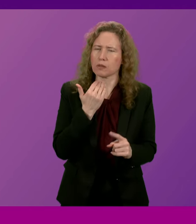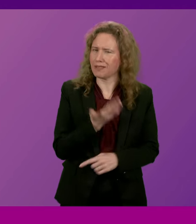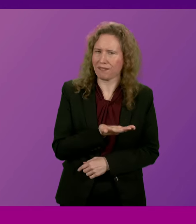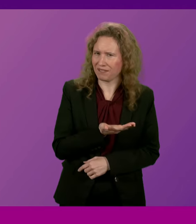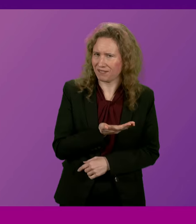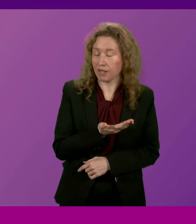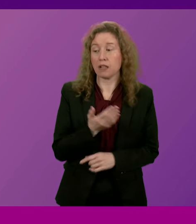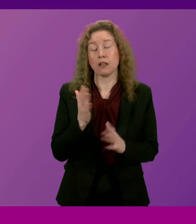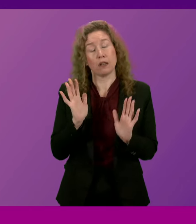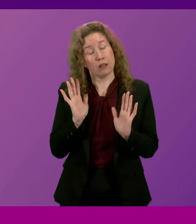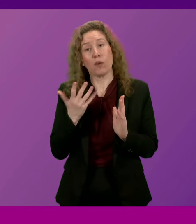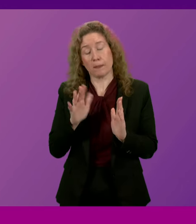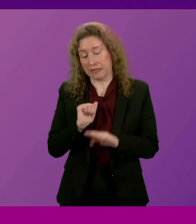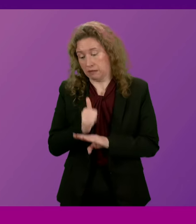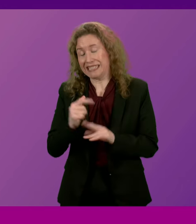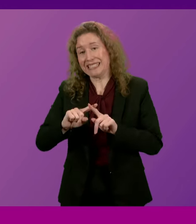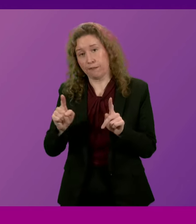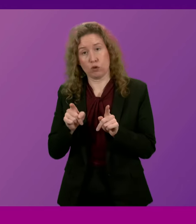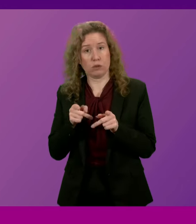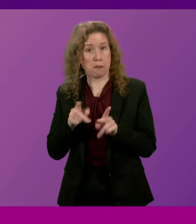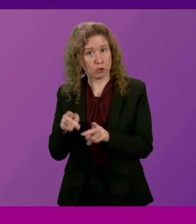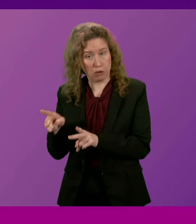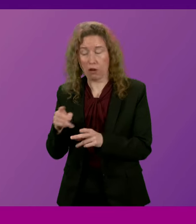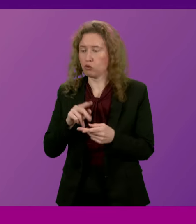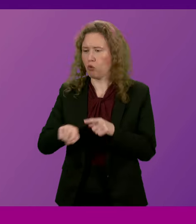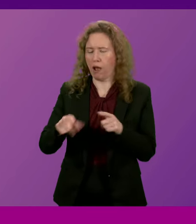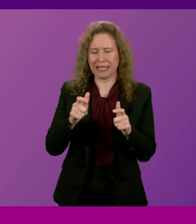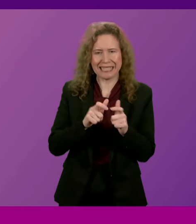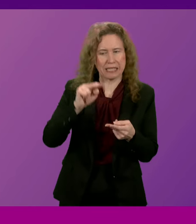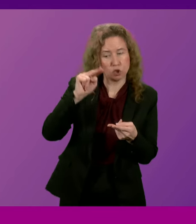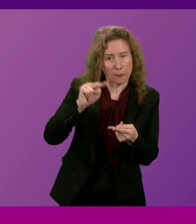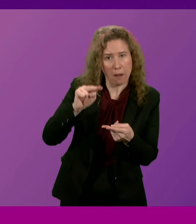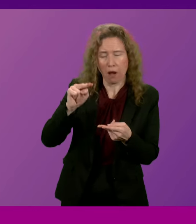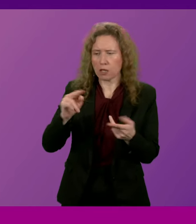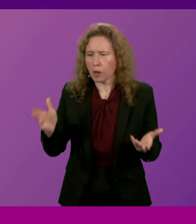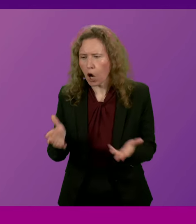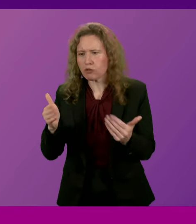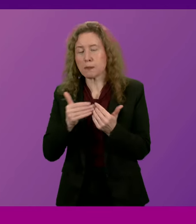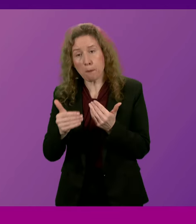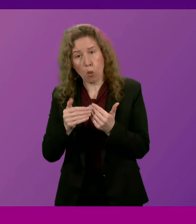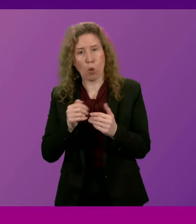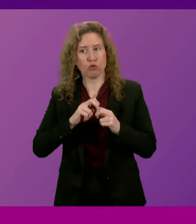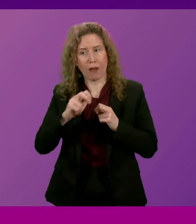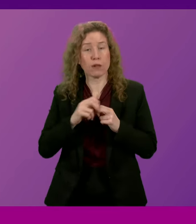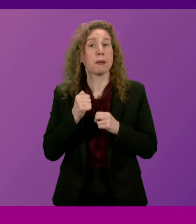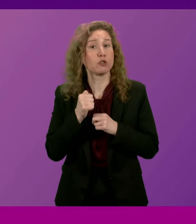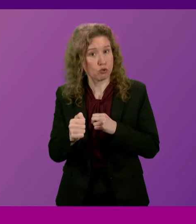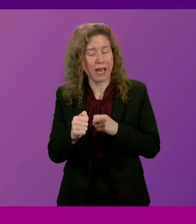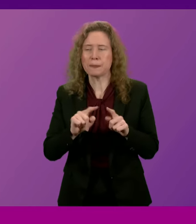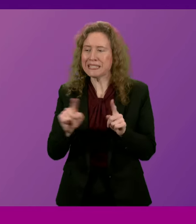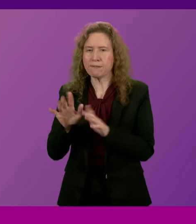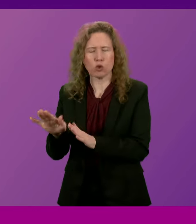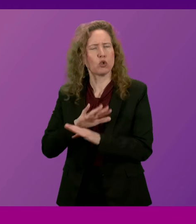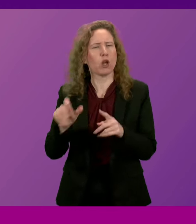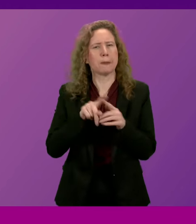identified. We have put in place other measures to discount fares to encourage more travel by train, and we'll continue with those measures.